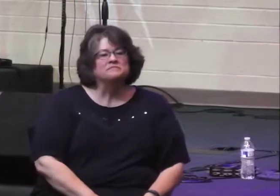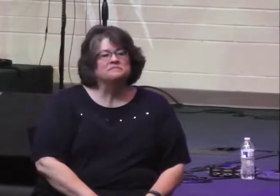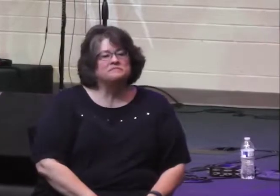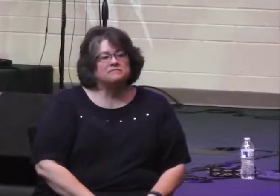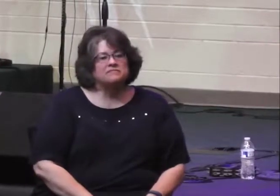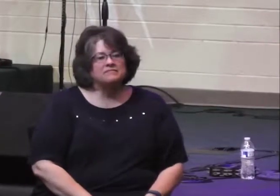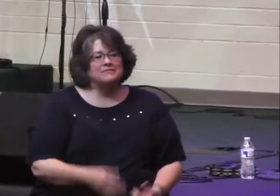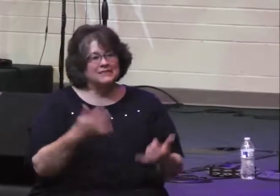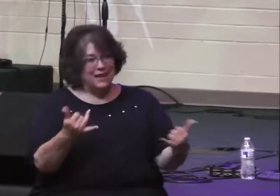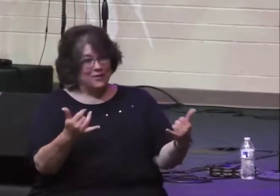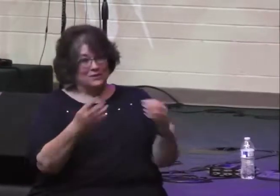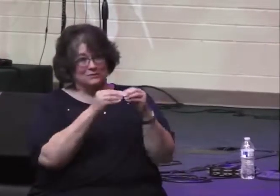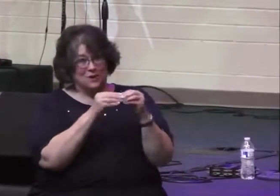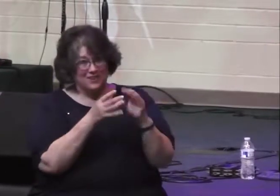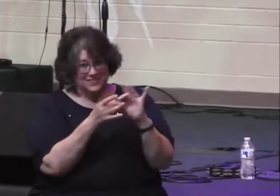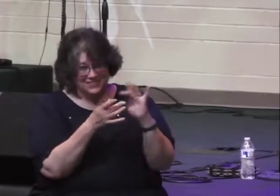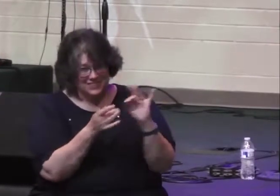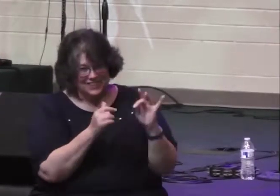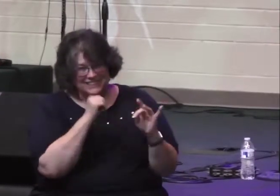defeated.